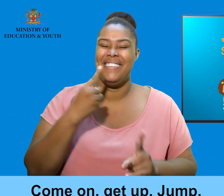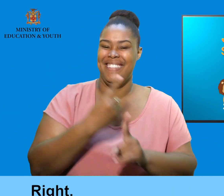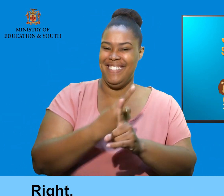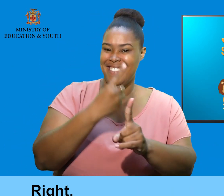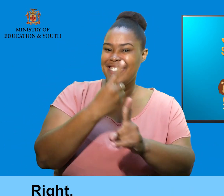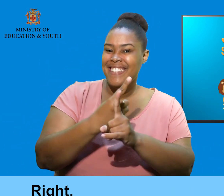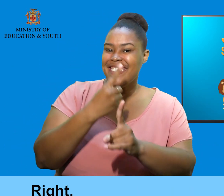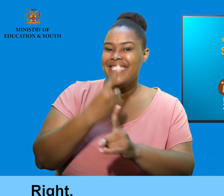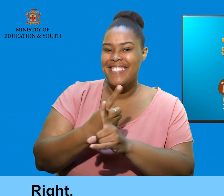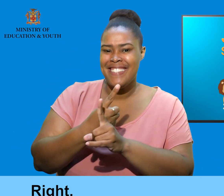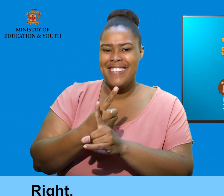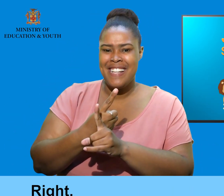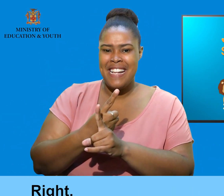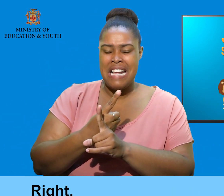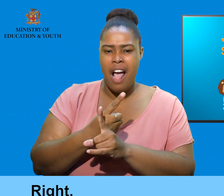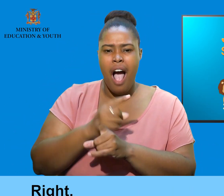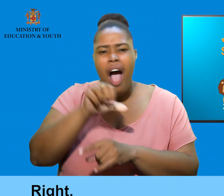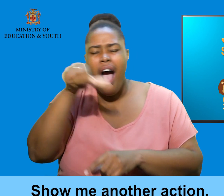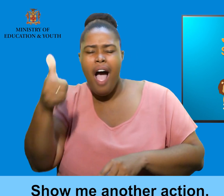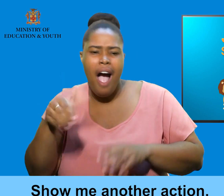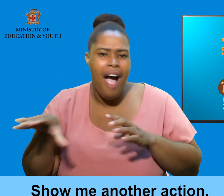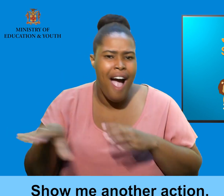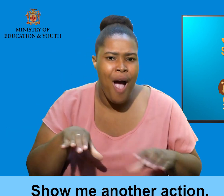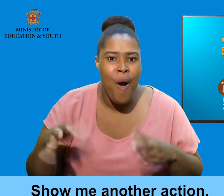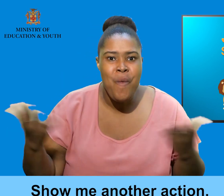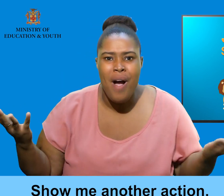Right. Show me another action.